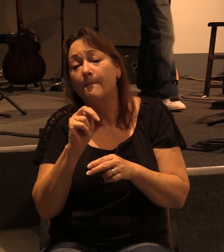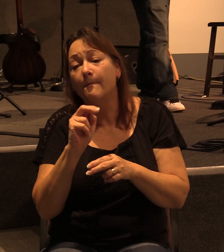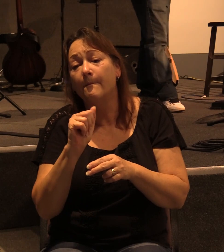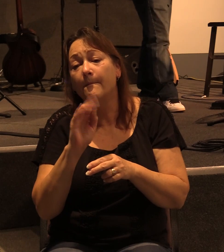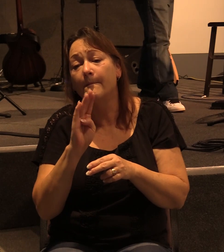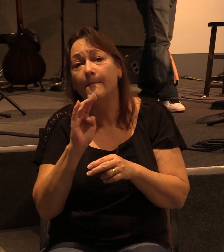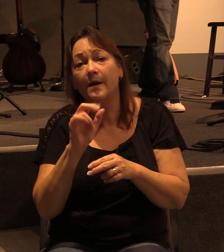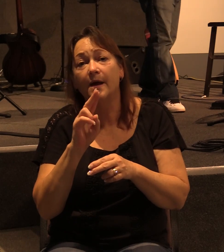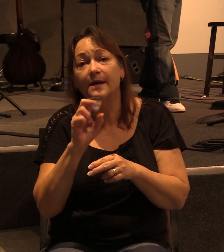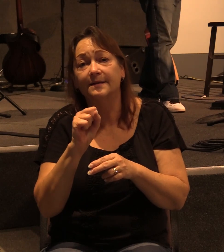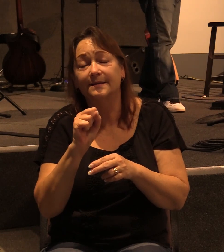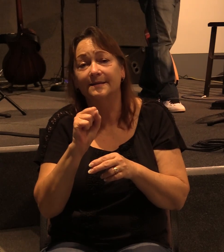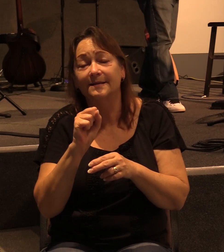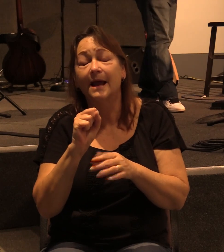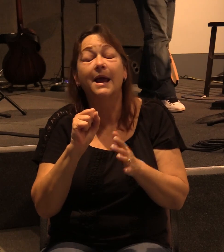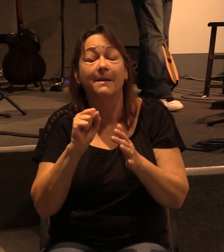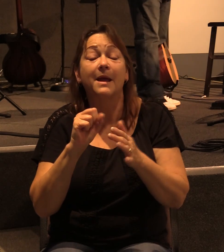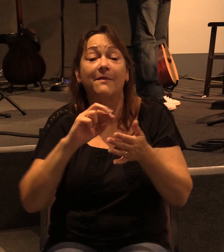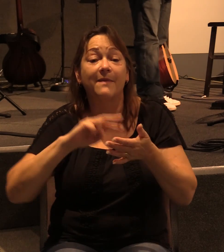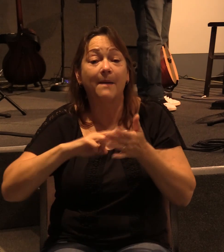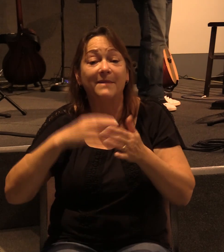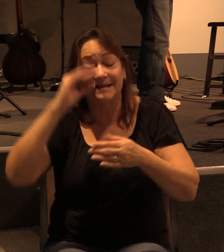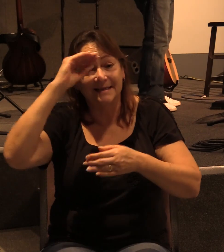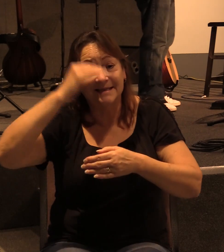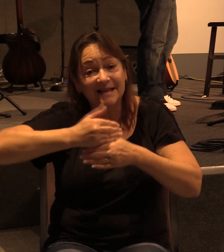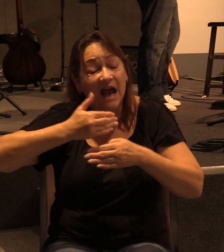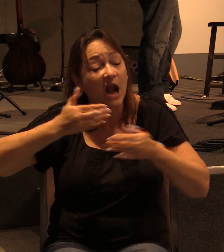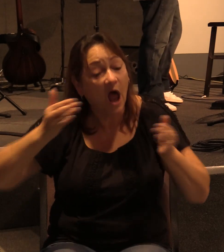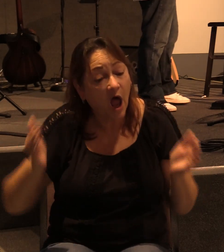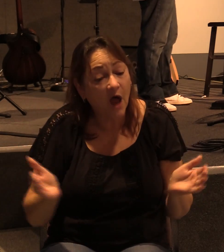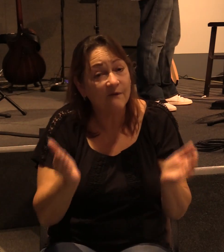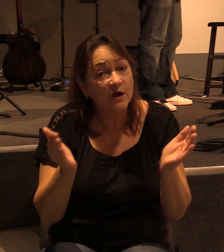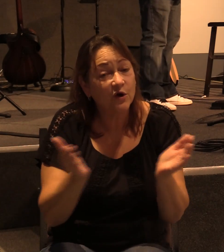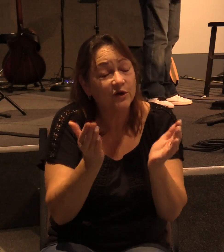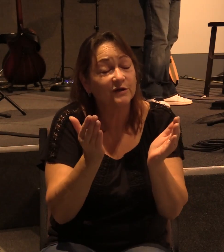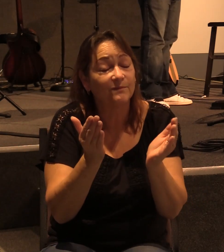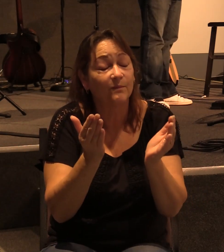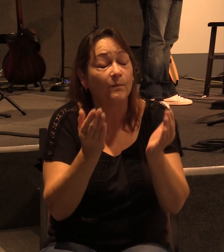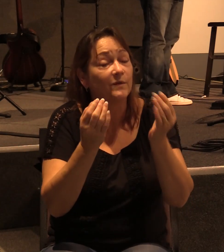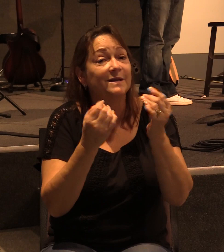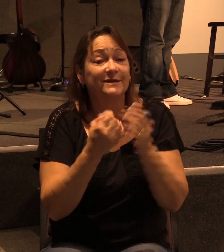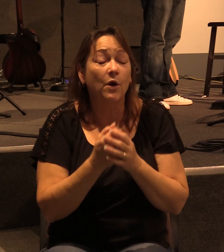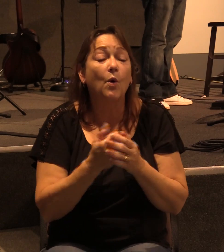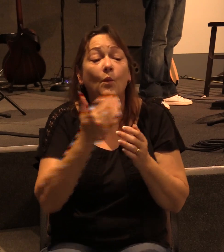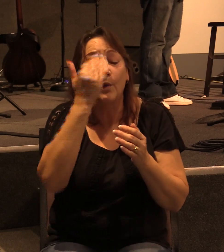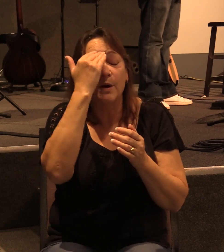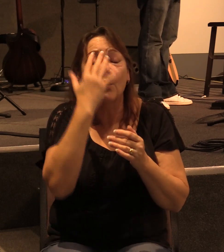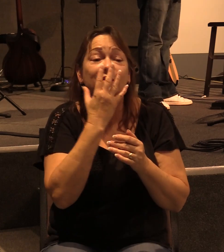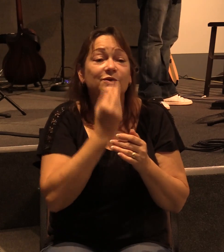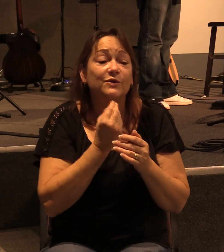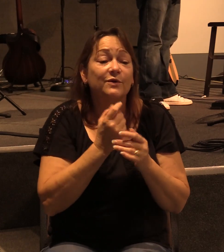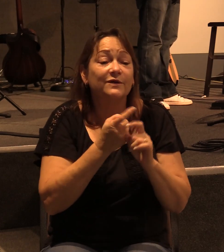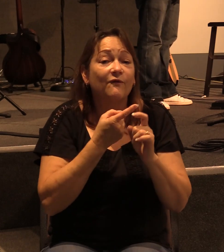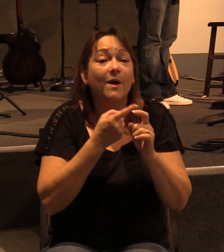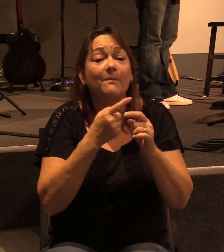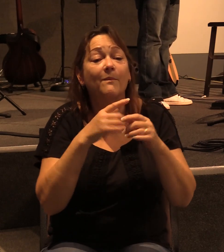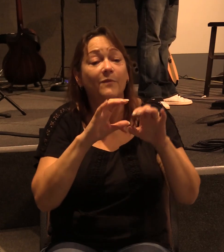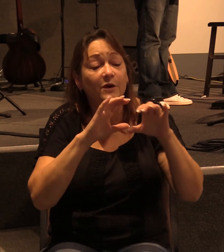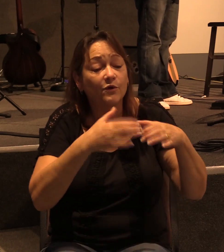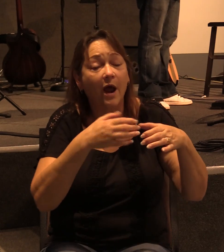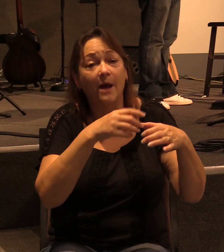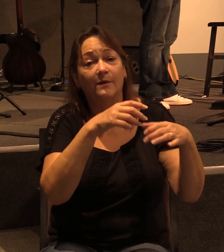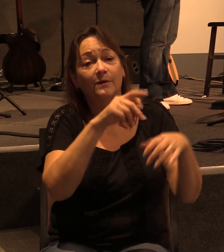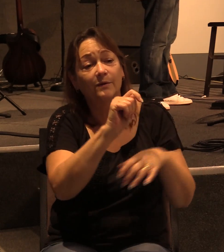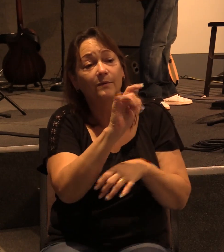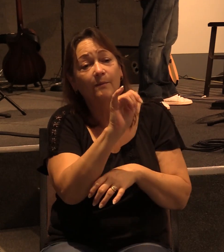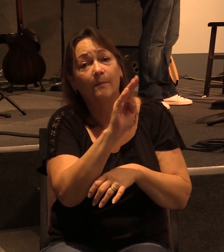And so Barnabas is actually called Joseph. We're told he's a Jew and he's from the priestly tribe of Levi. And